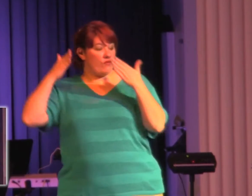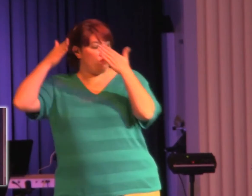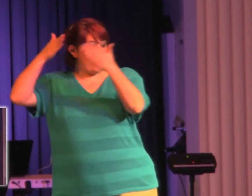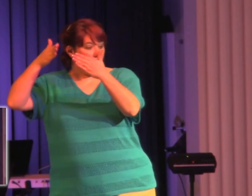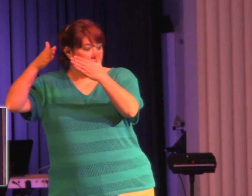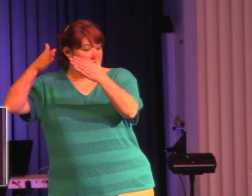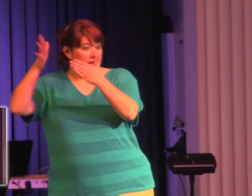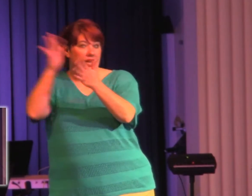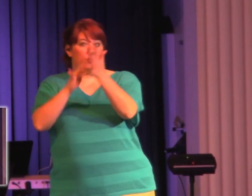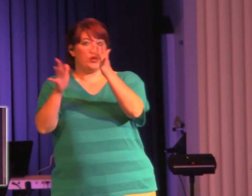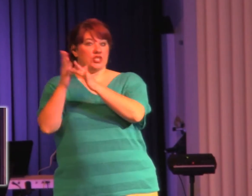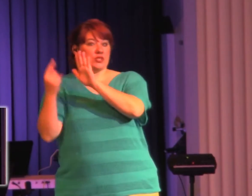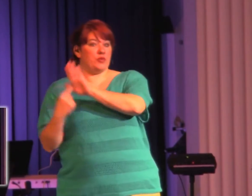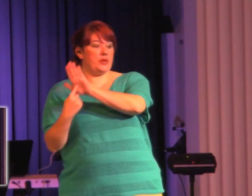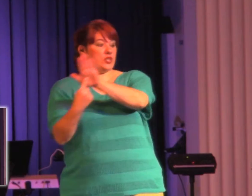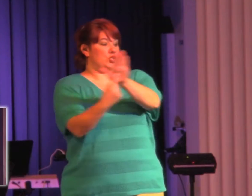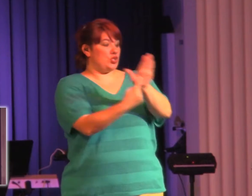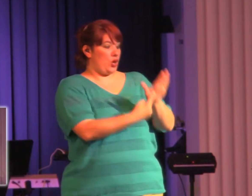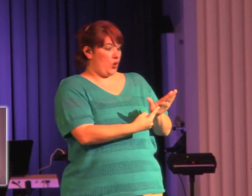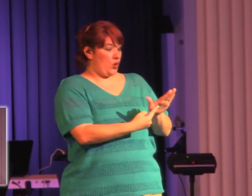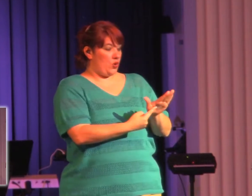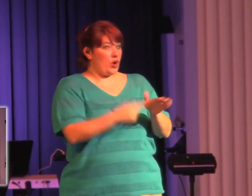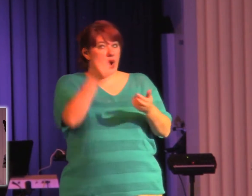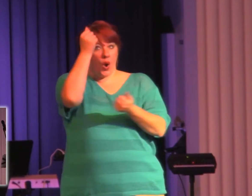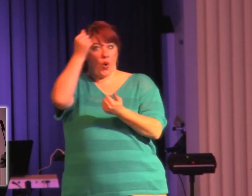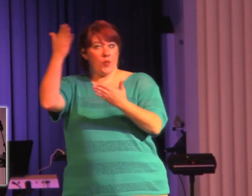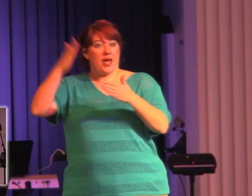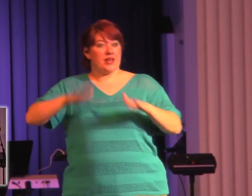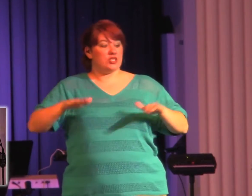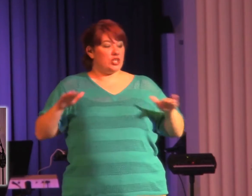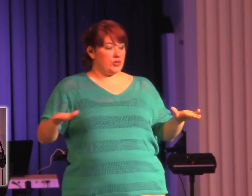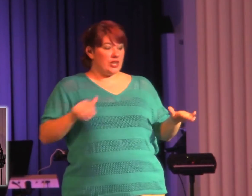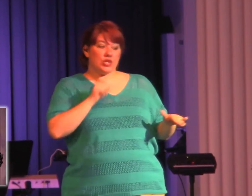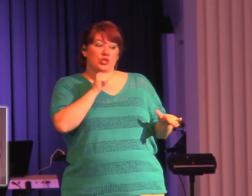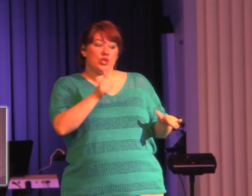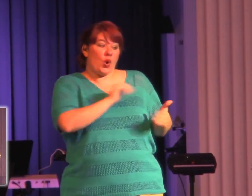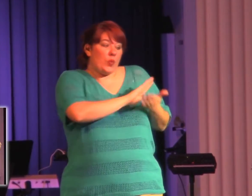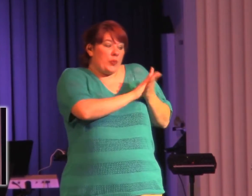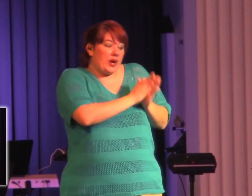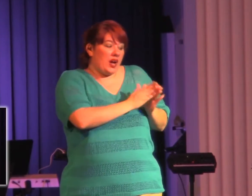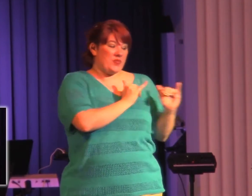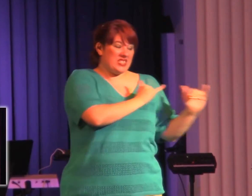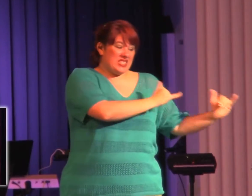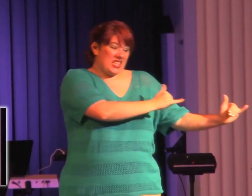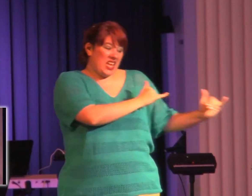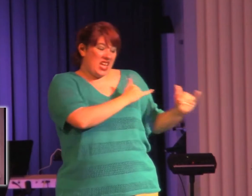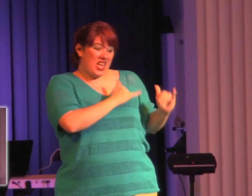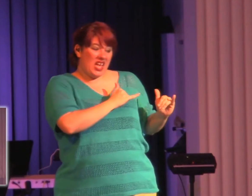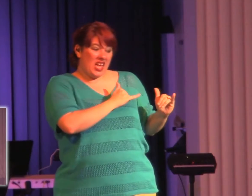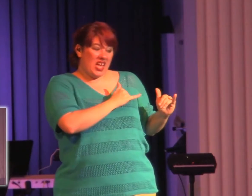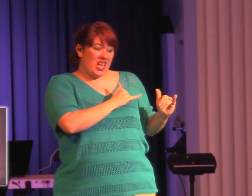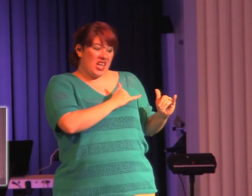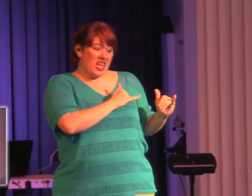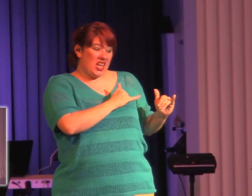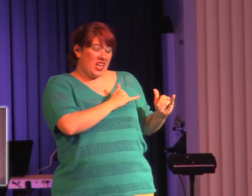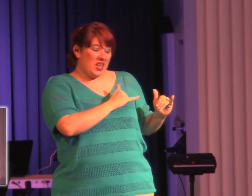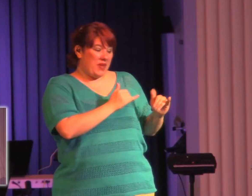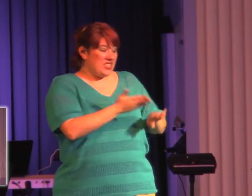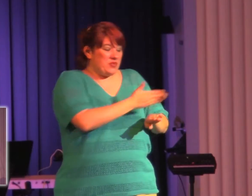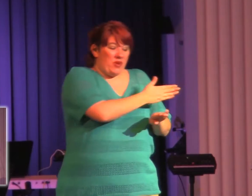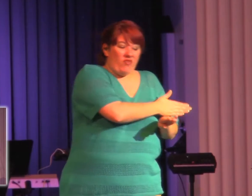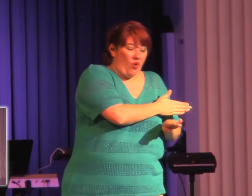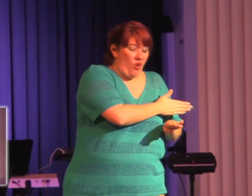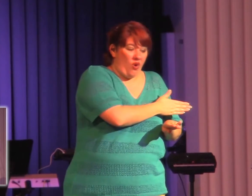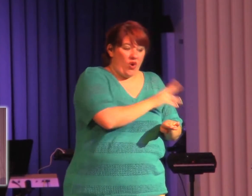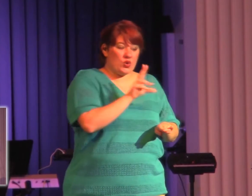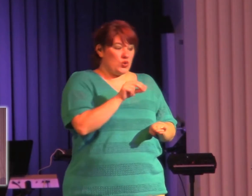revealed. As obedient children, do not conform to the evil desires you had when you lived in ignorance, but just as he who called you is holy,